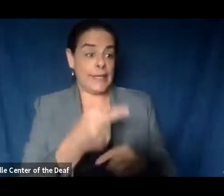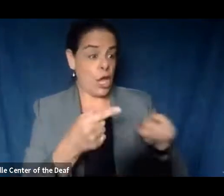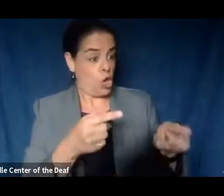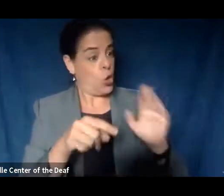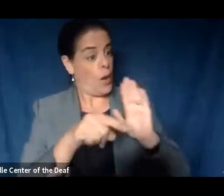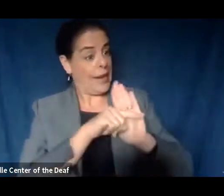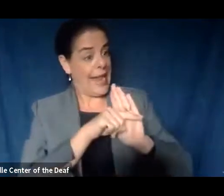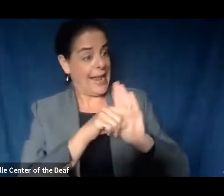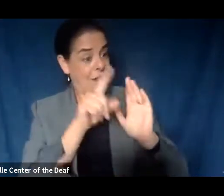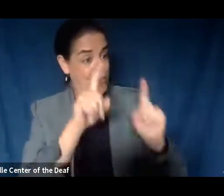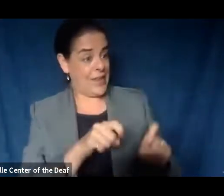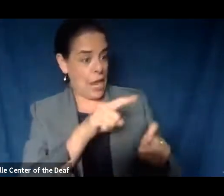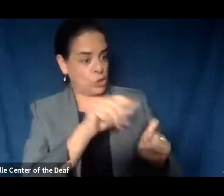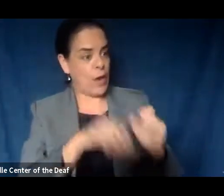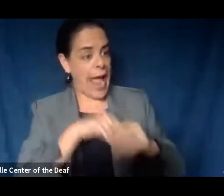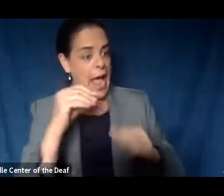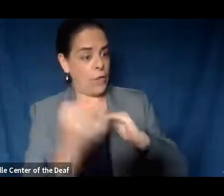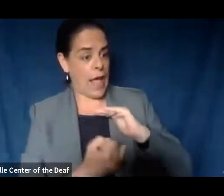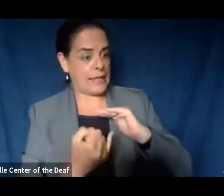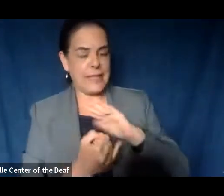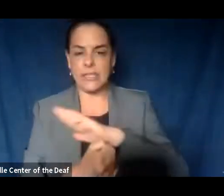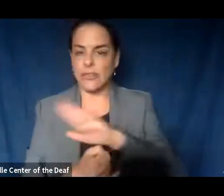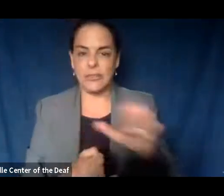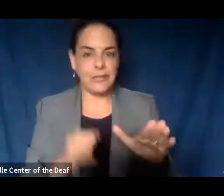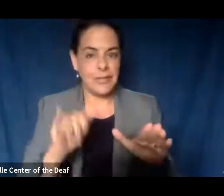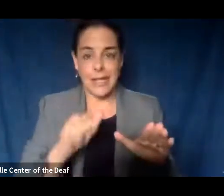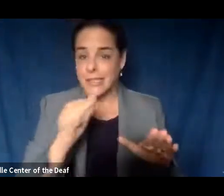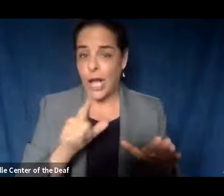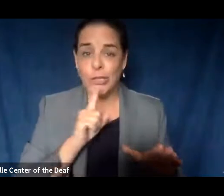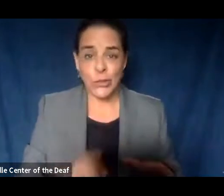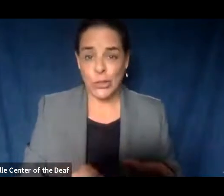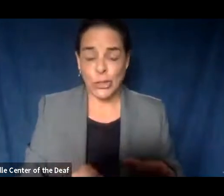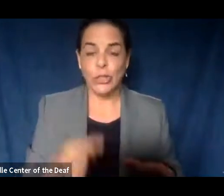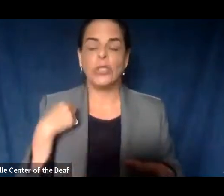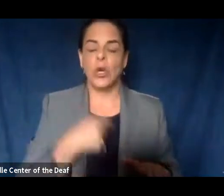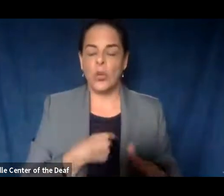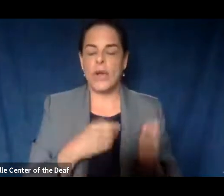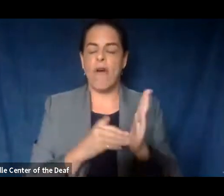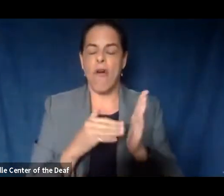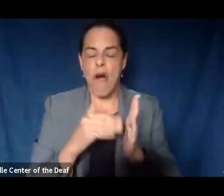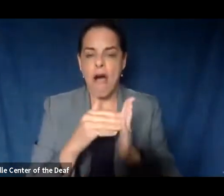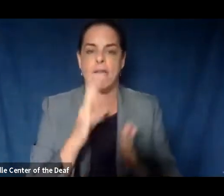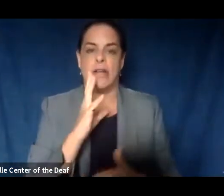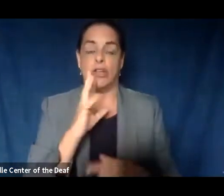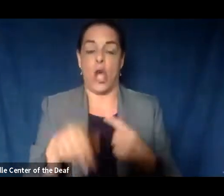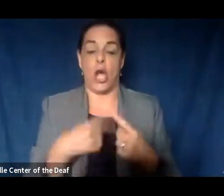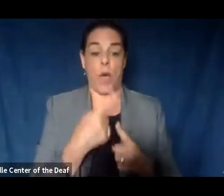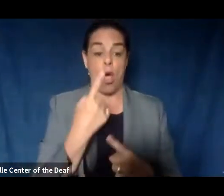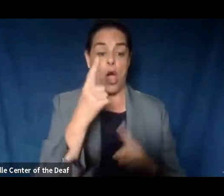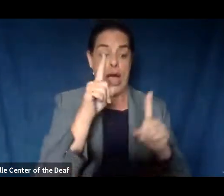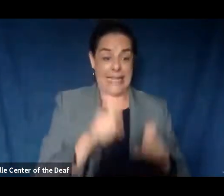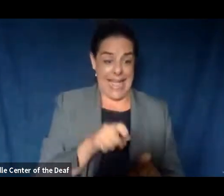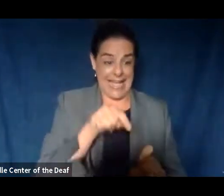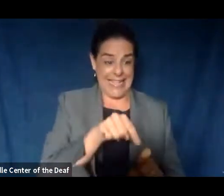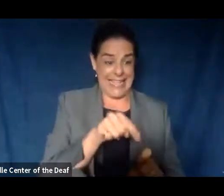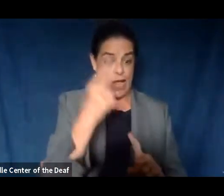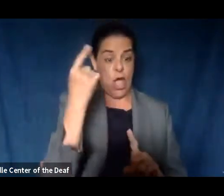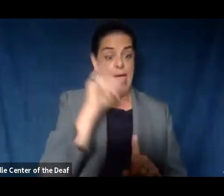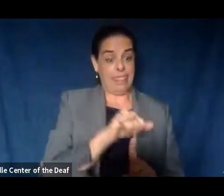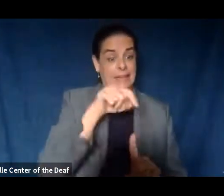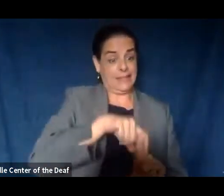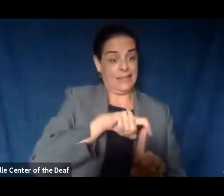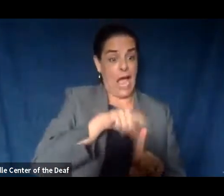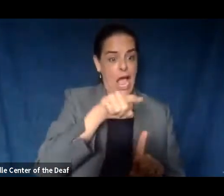come out of quarantine. That is not true. We've spoken frequently about the fact that a test is a moment in time and it can be